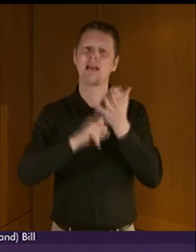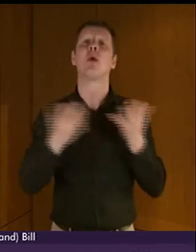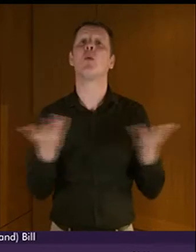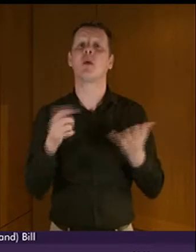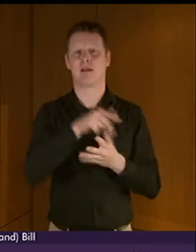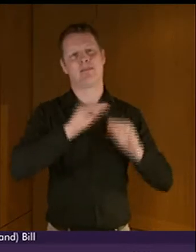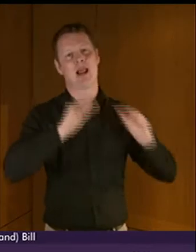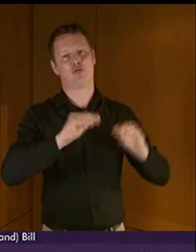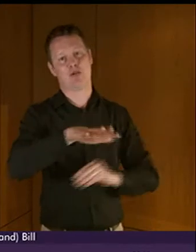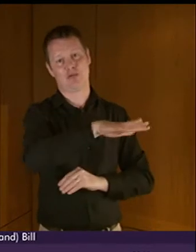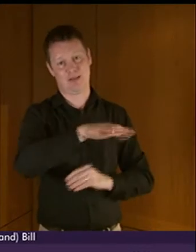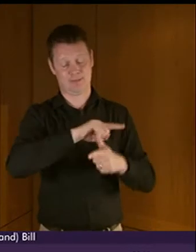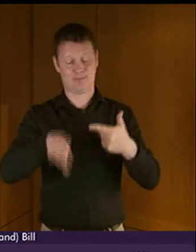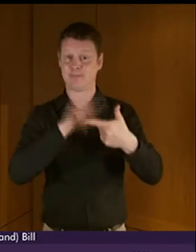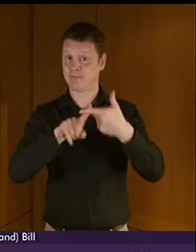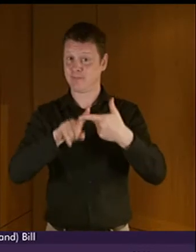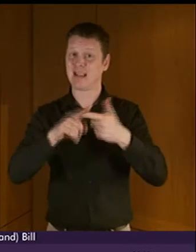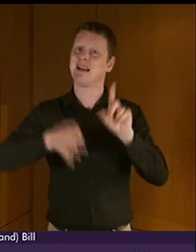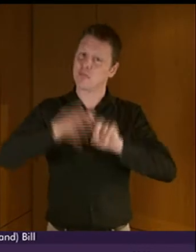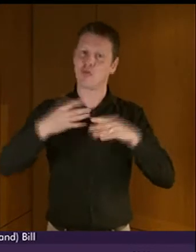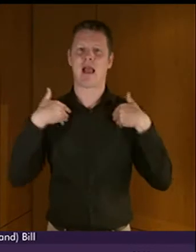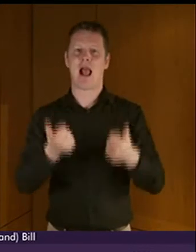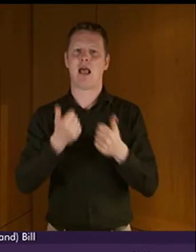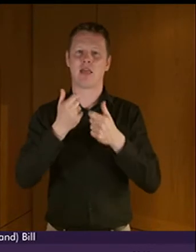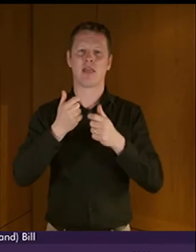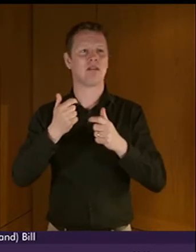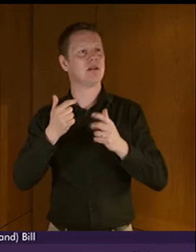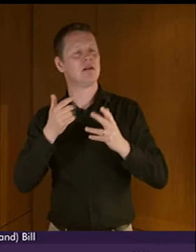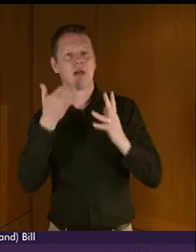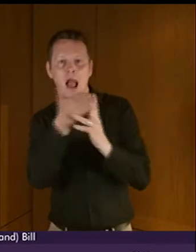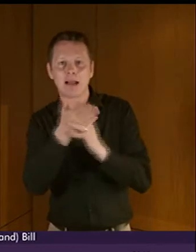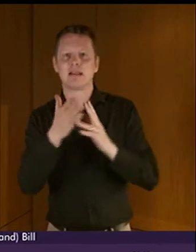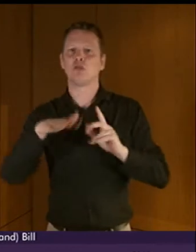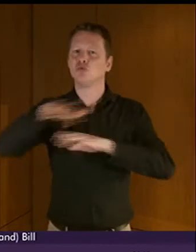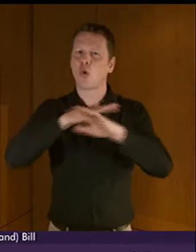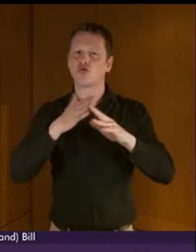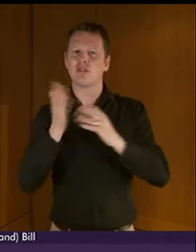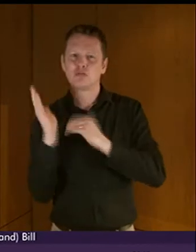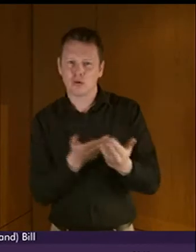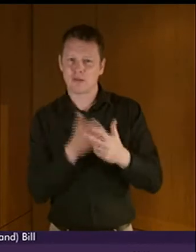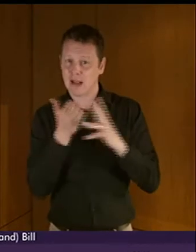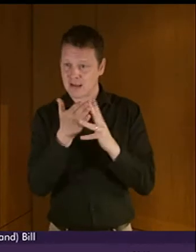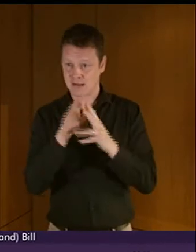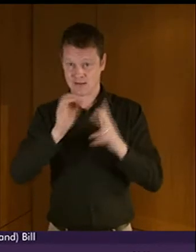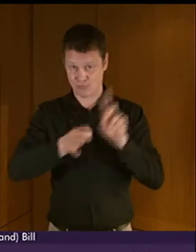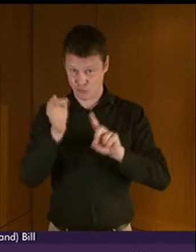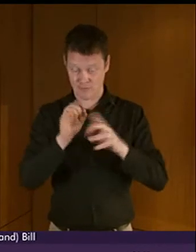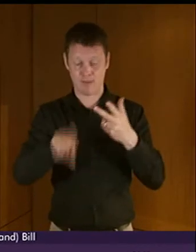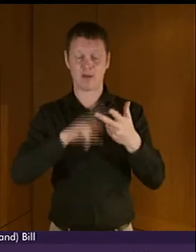in an education setting. Secondly, improving access to health care and social care for BSL users. Thirdly, improving